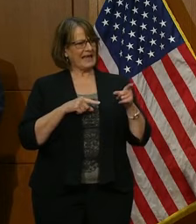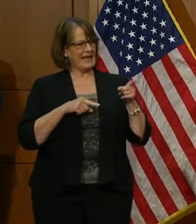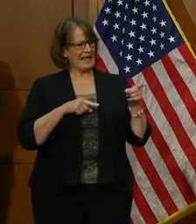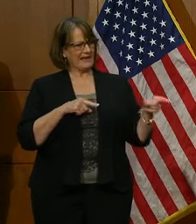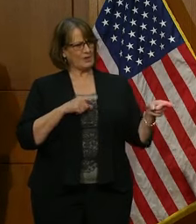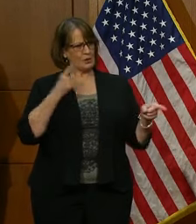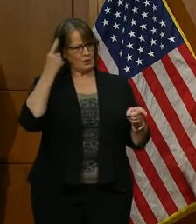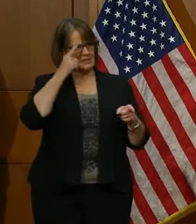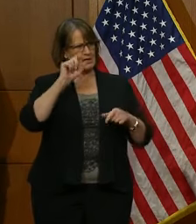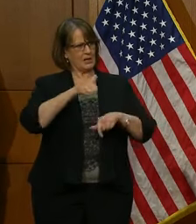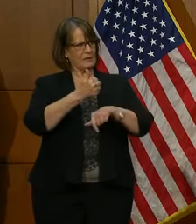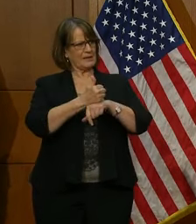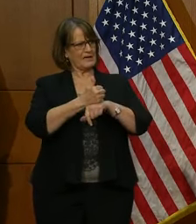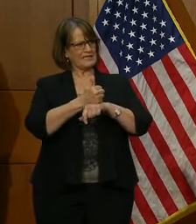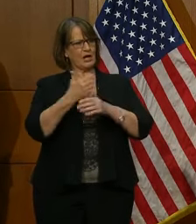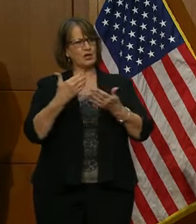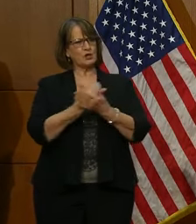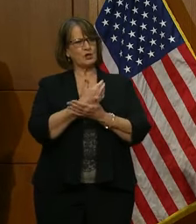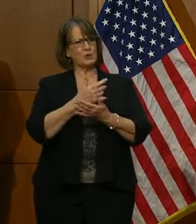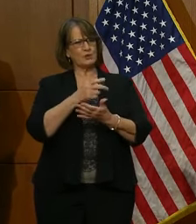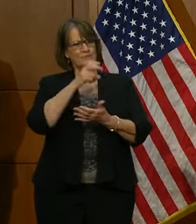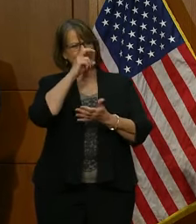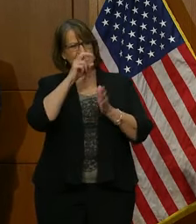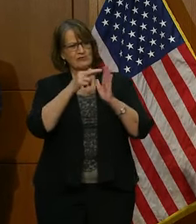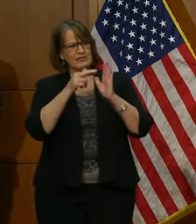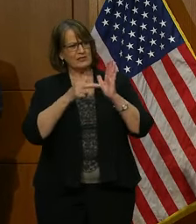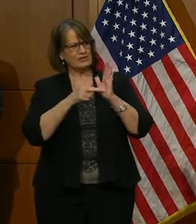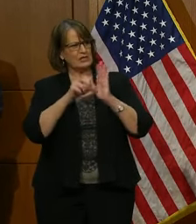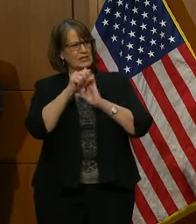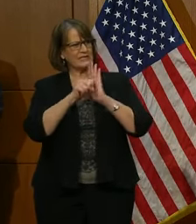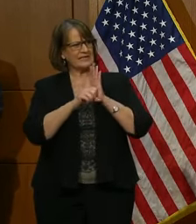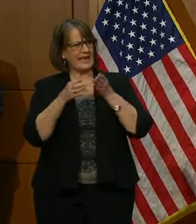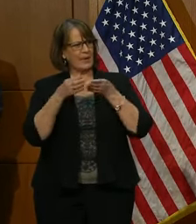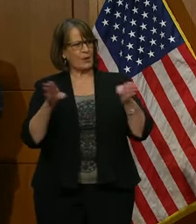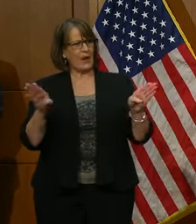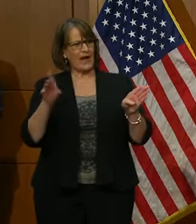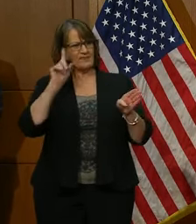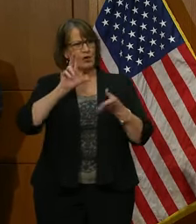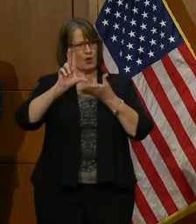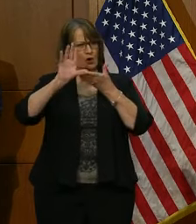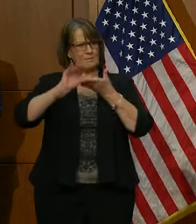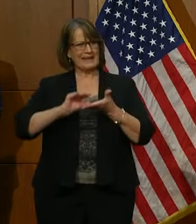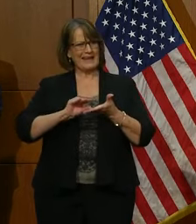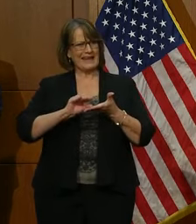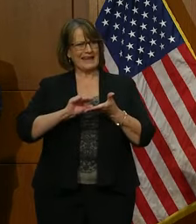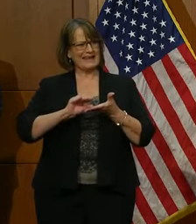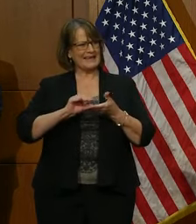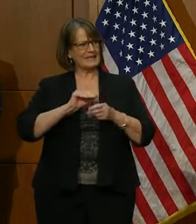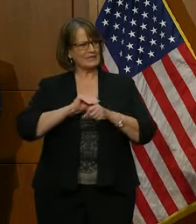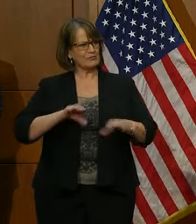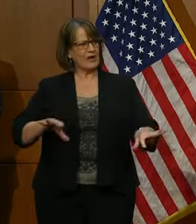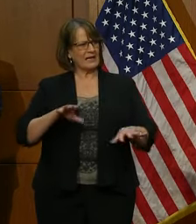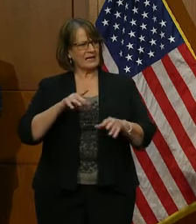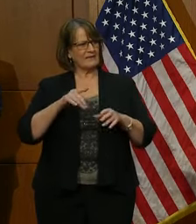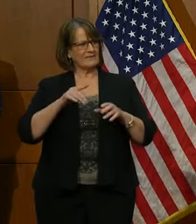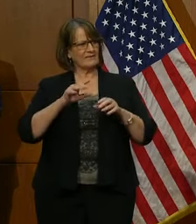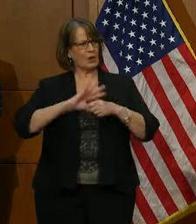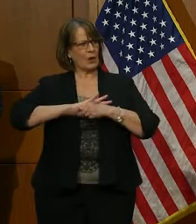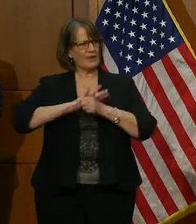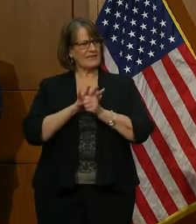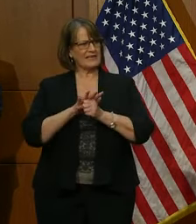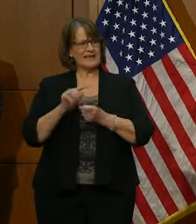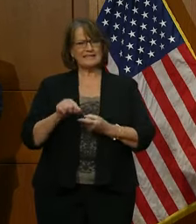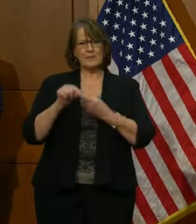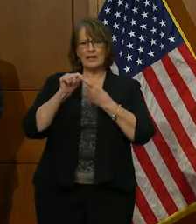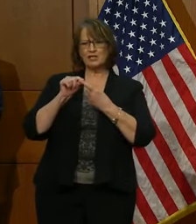putting in place new restrictions statewide when it comes to mitigating the spread of COVID, especially when it comes to emphasizing that schools